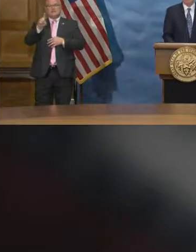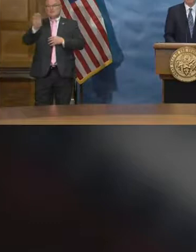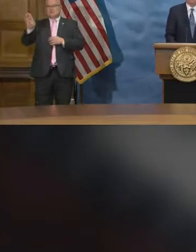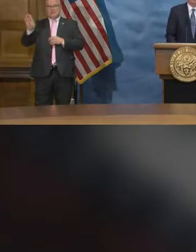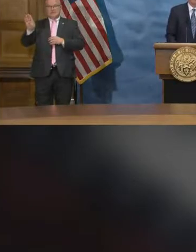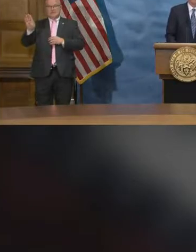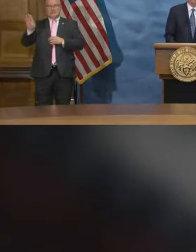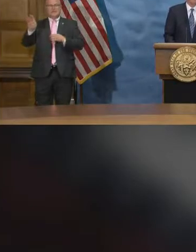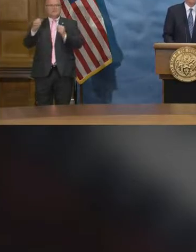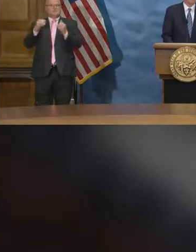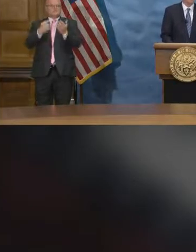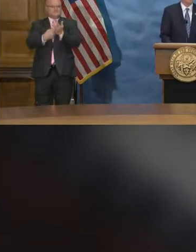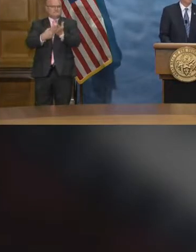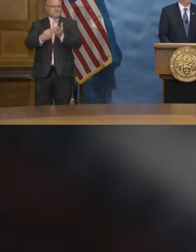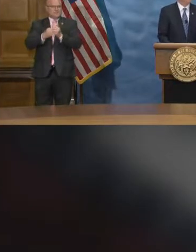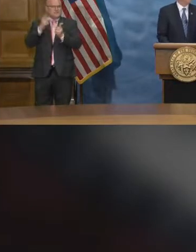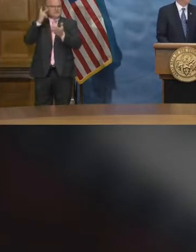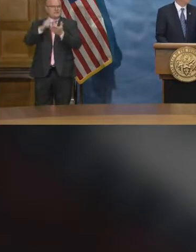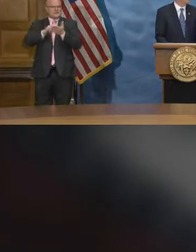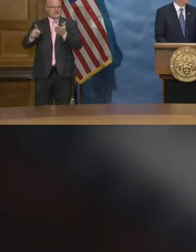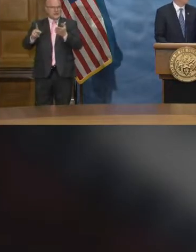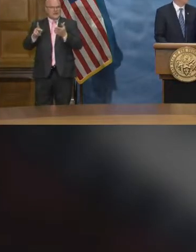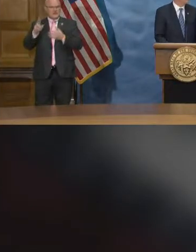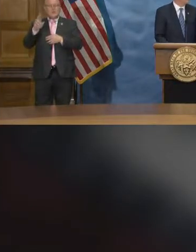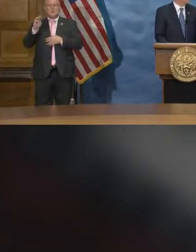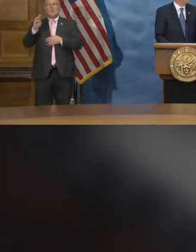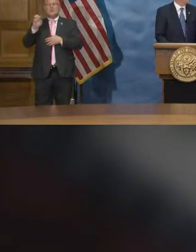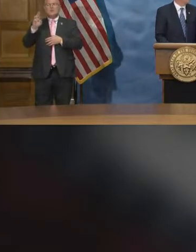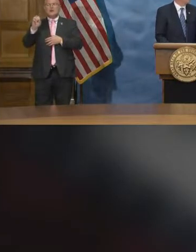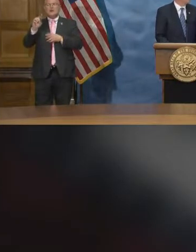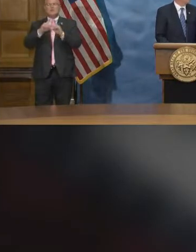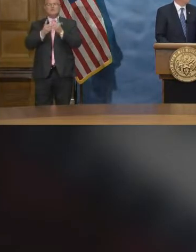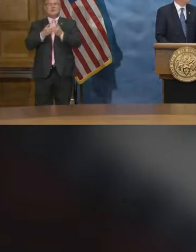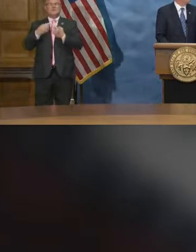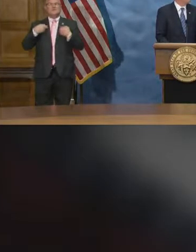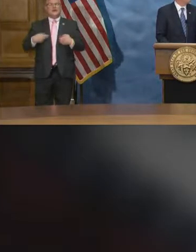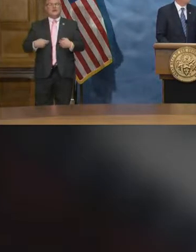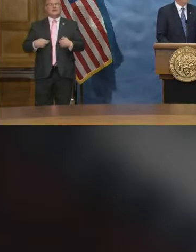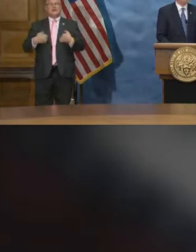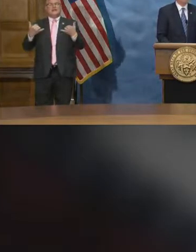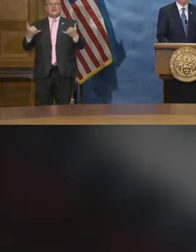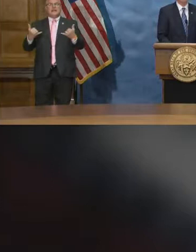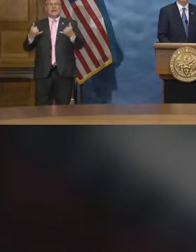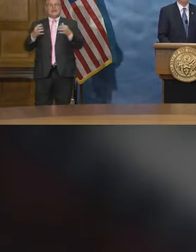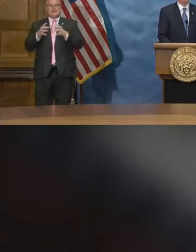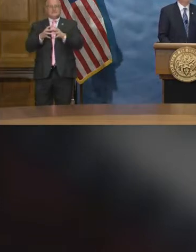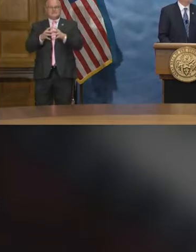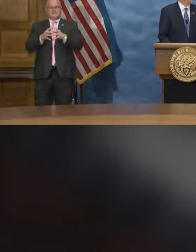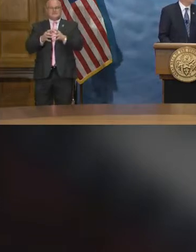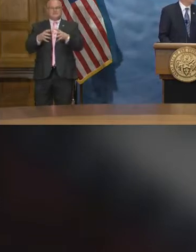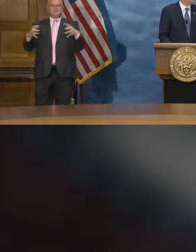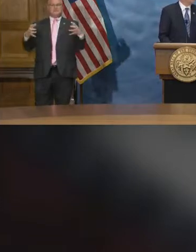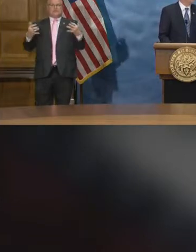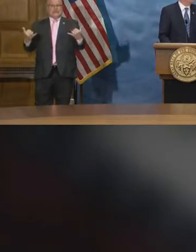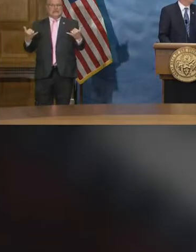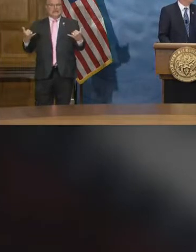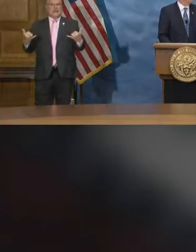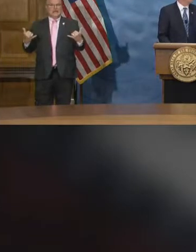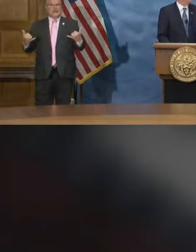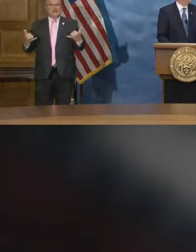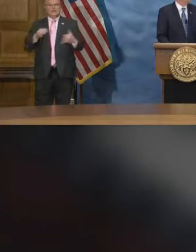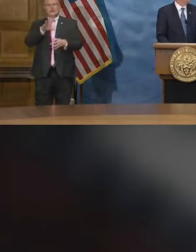consultation with our Secretary Romero and Department of Health. 1b group will be expanded effective today